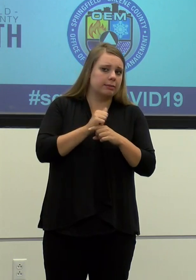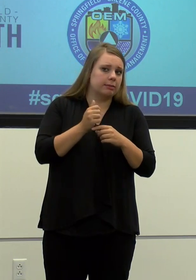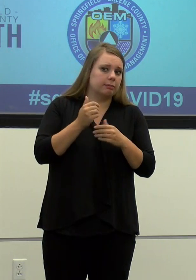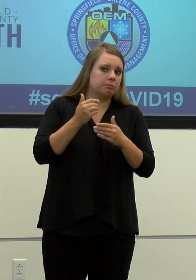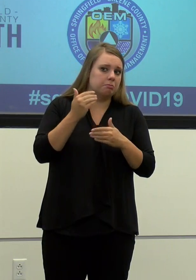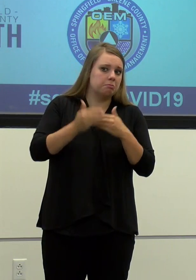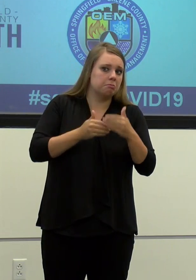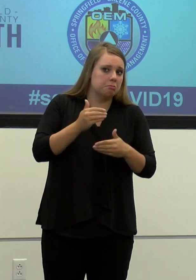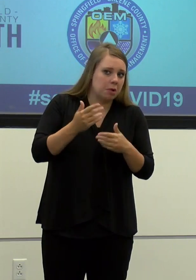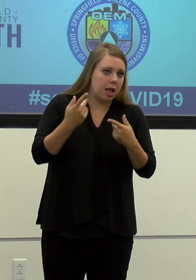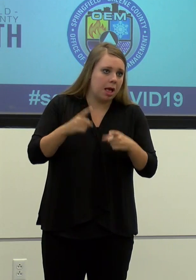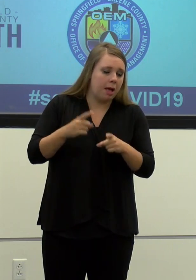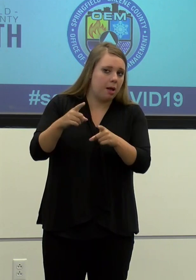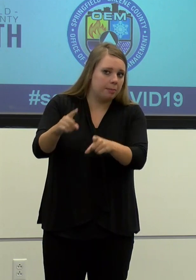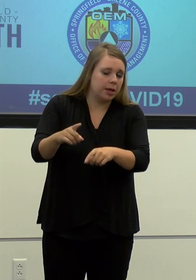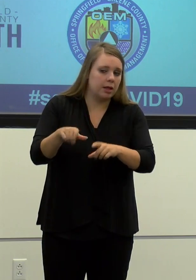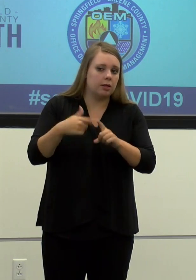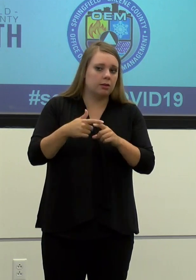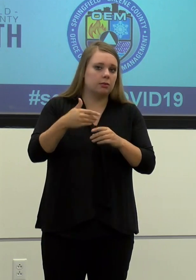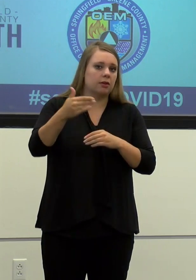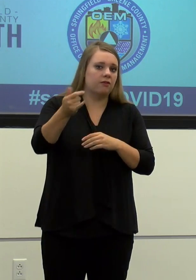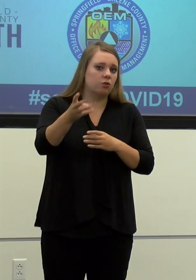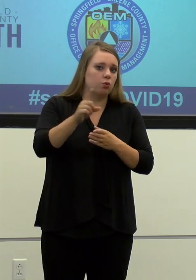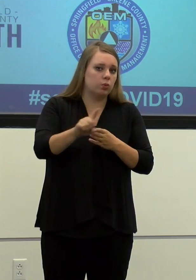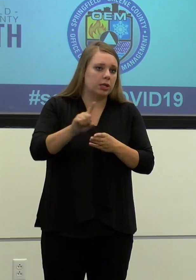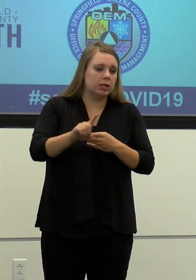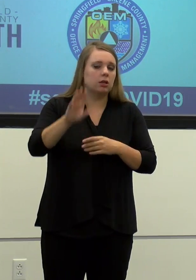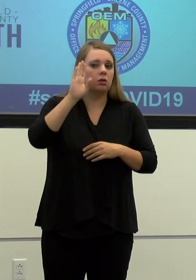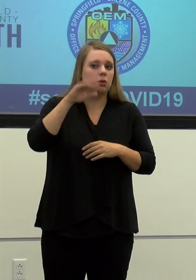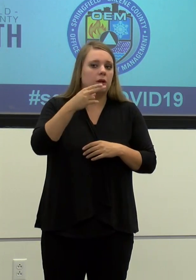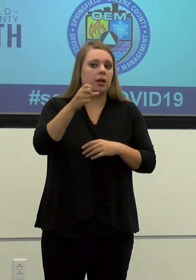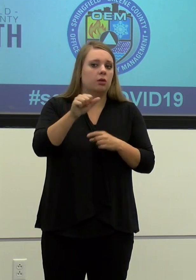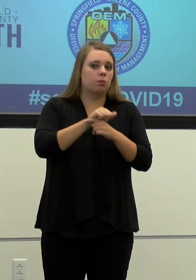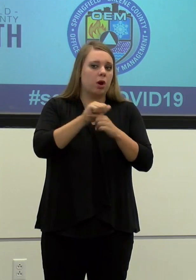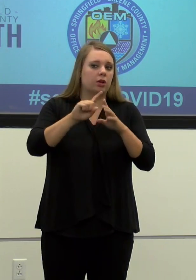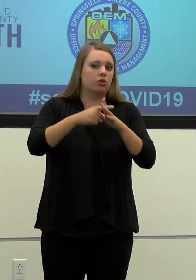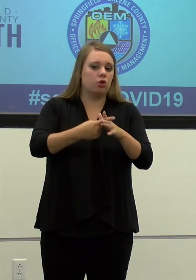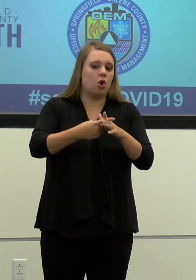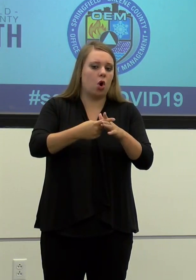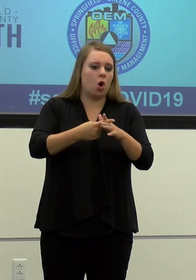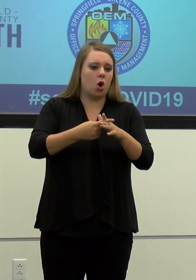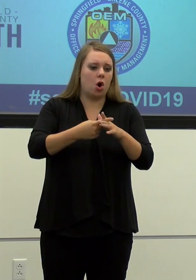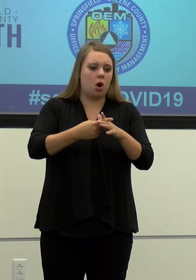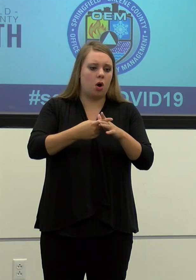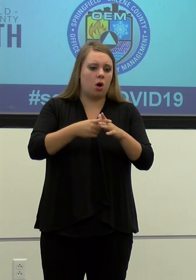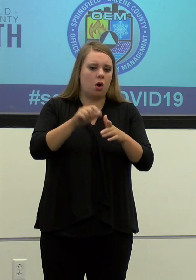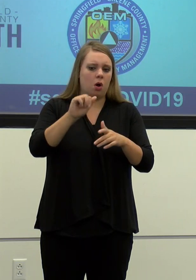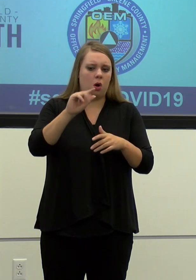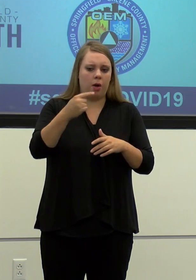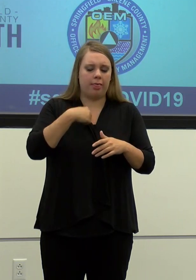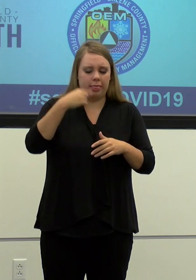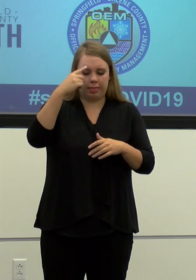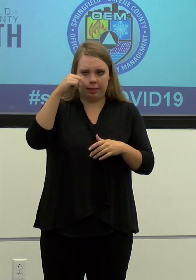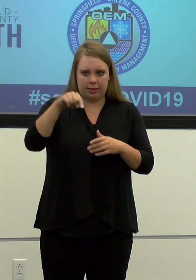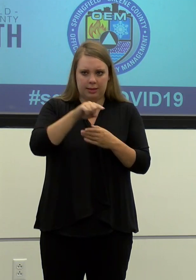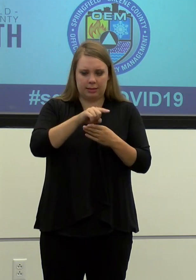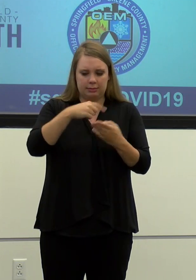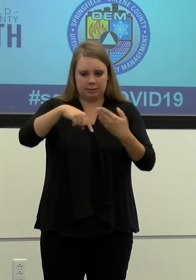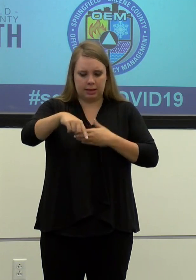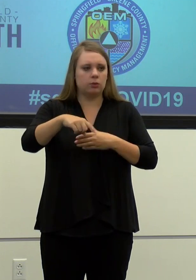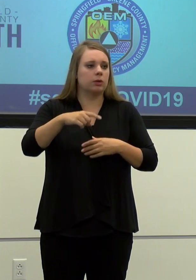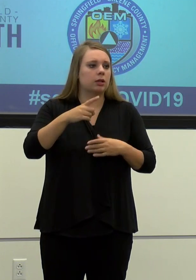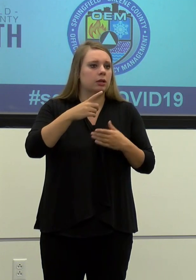uh, uh, several, uh, weeks. Uh, we know that high school practice starts in earnest, I think, uh, this coming, uh, week,